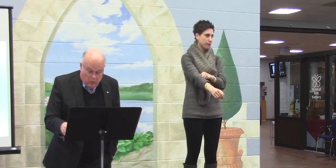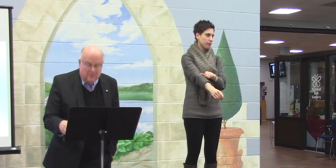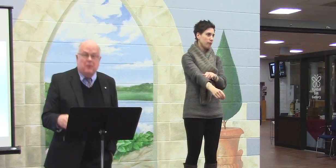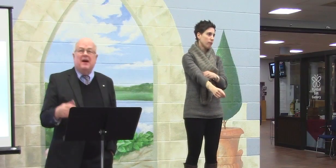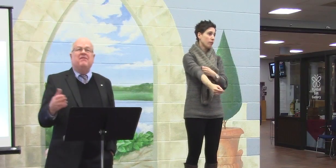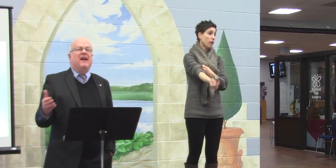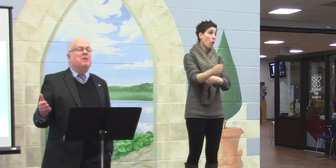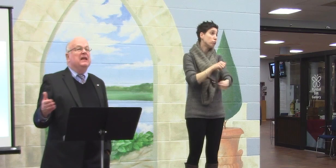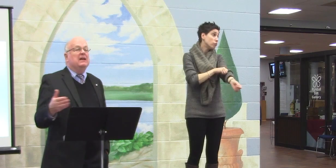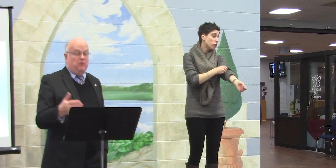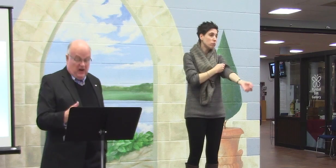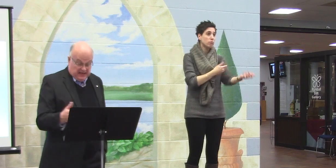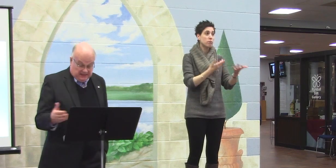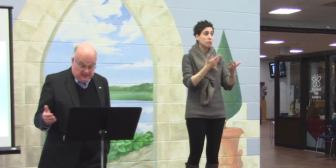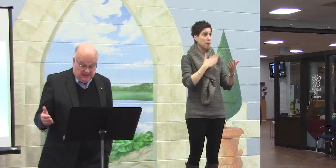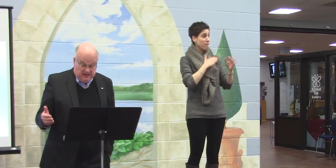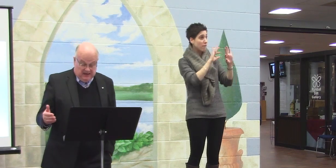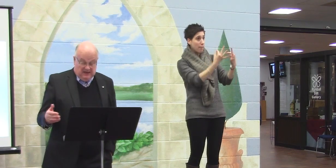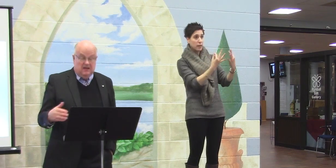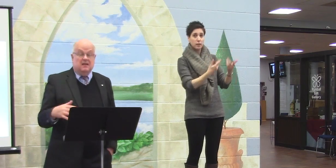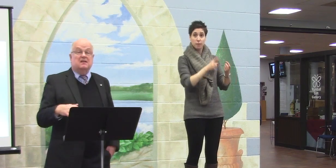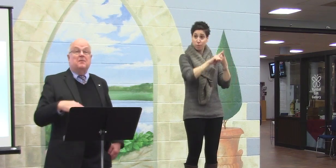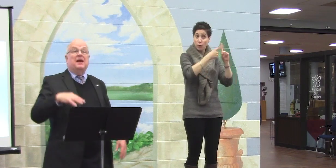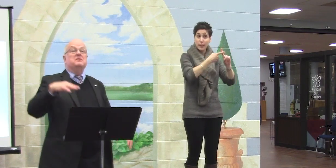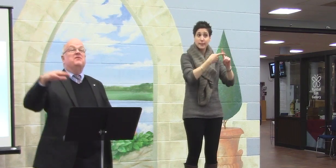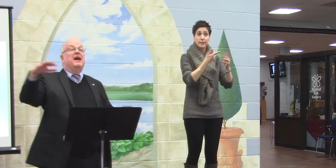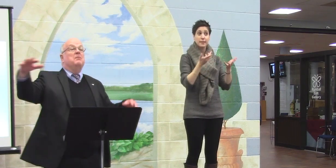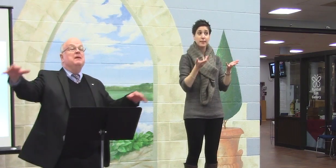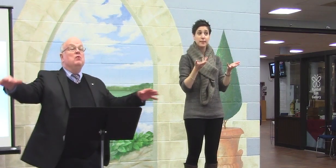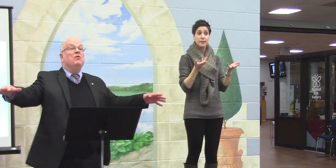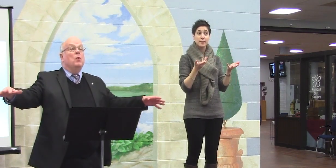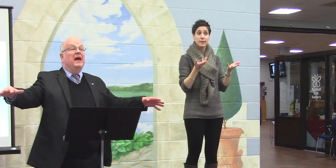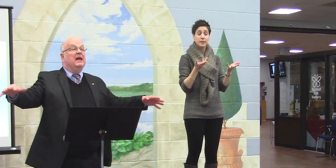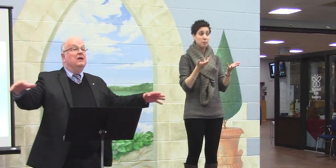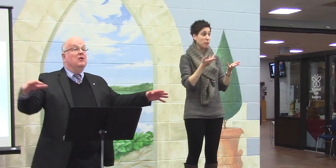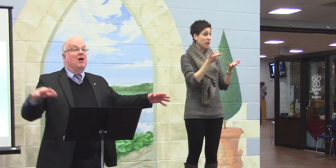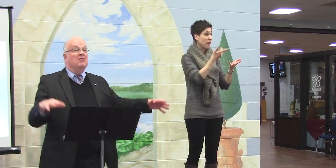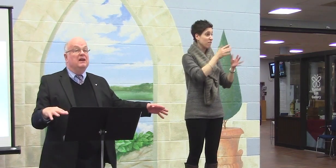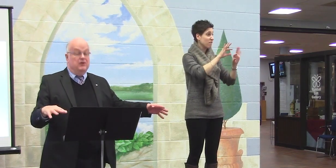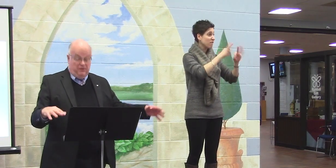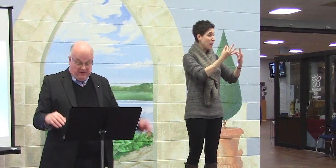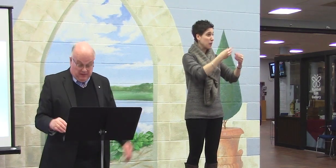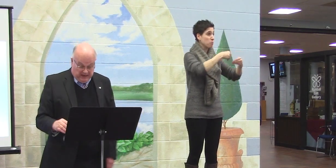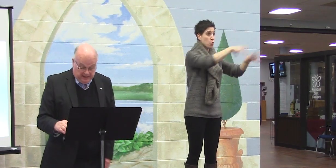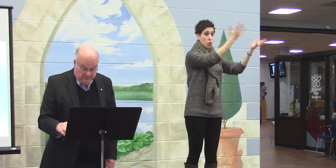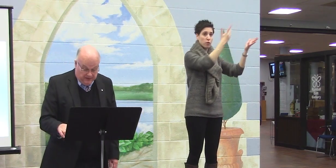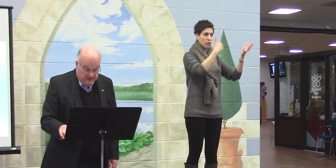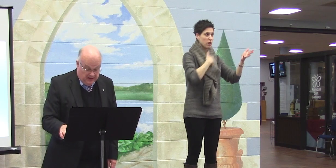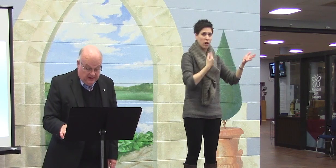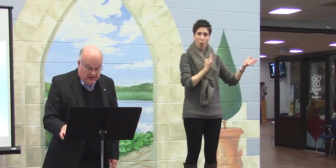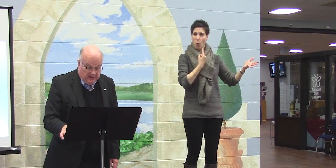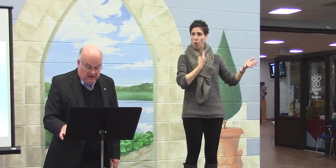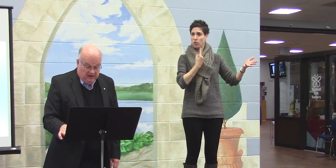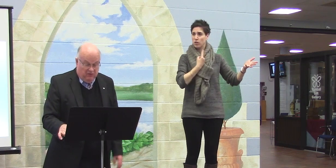What about my family and friends? Sometimes family move away. You're not near your family.